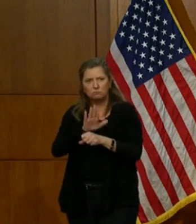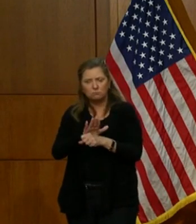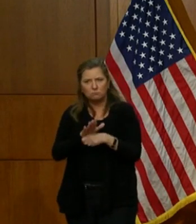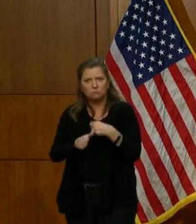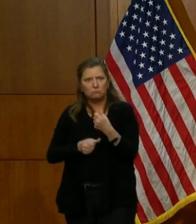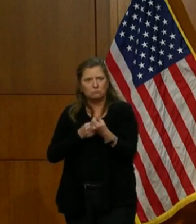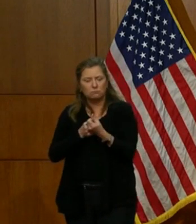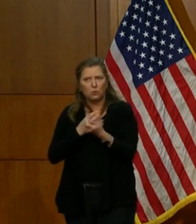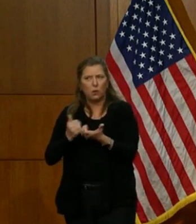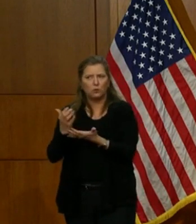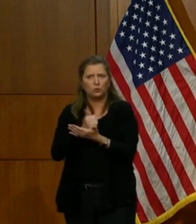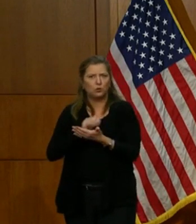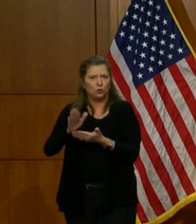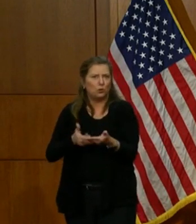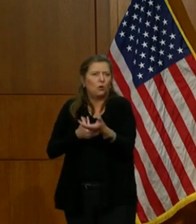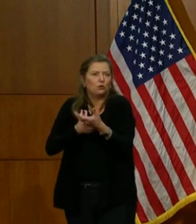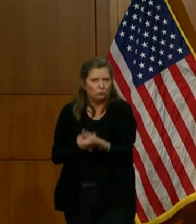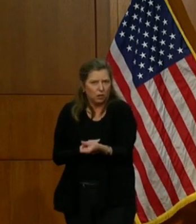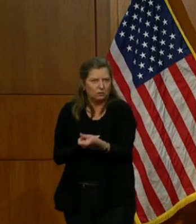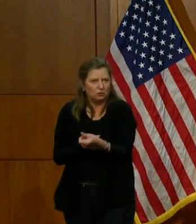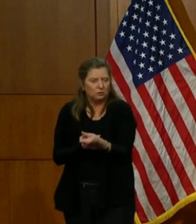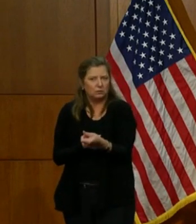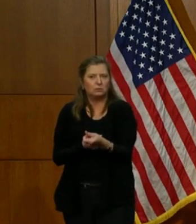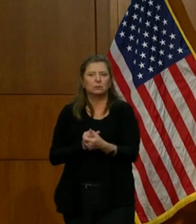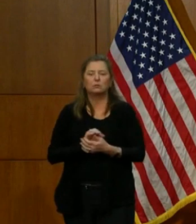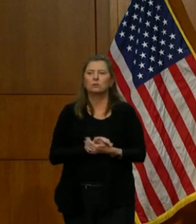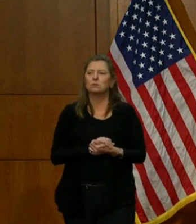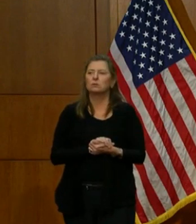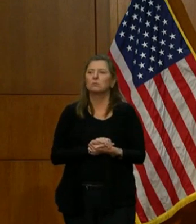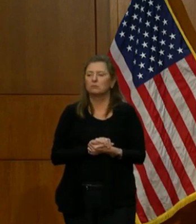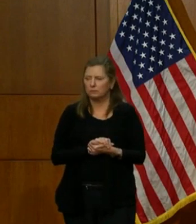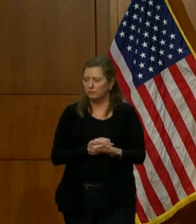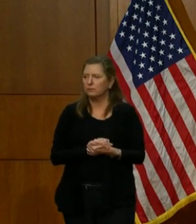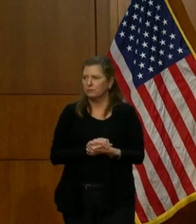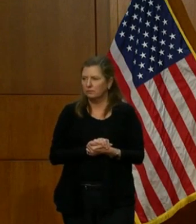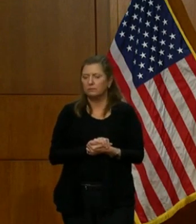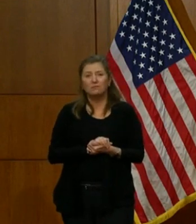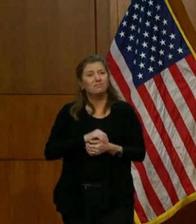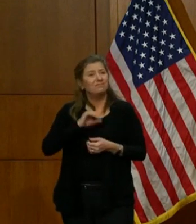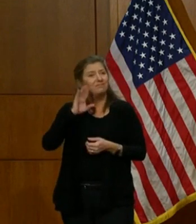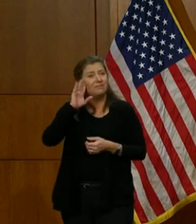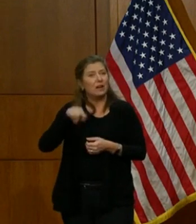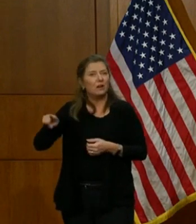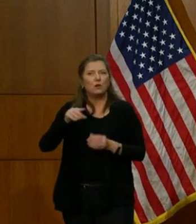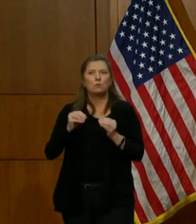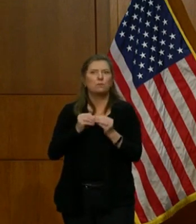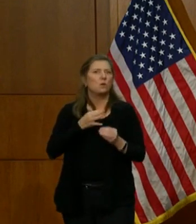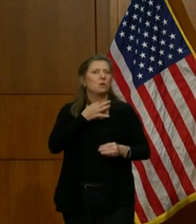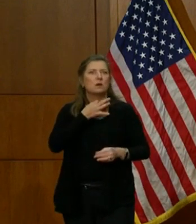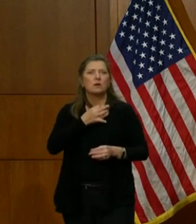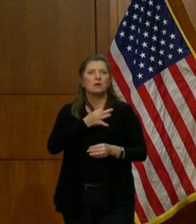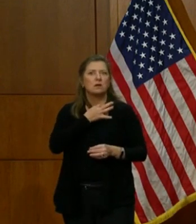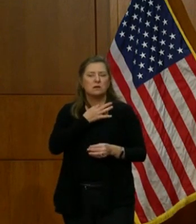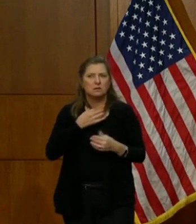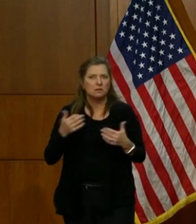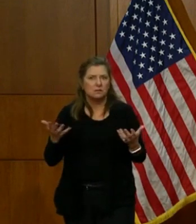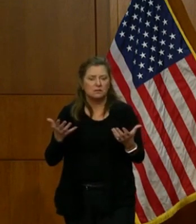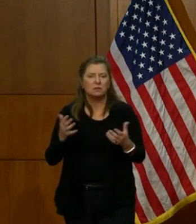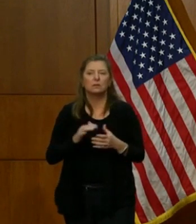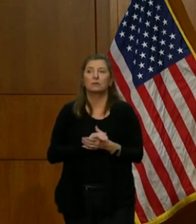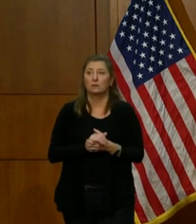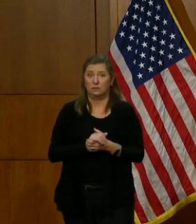earning your trust. I know many of you have an even more important question, and that is,